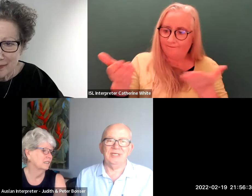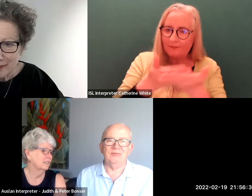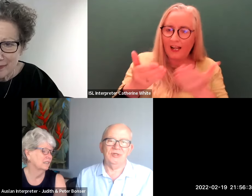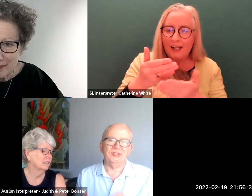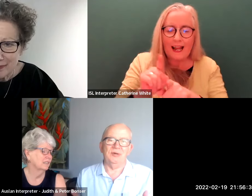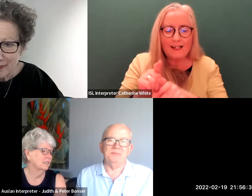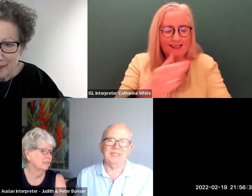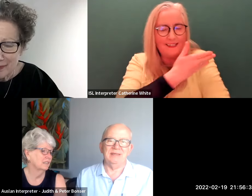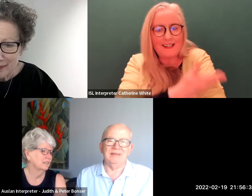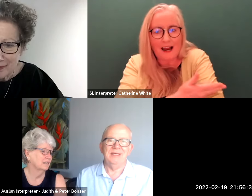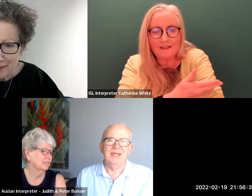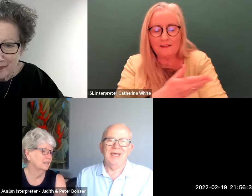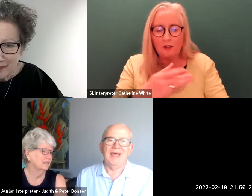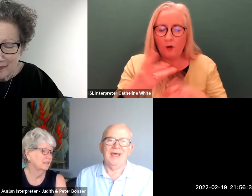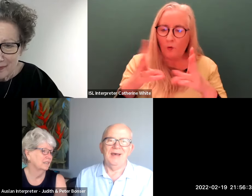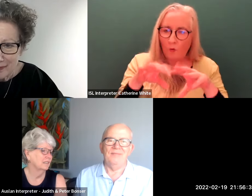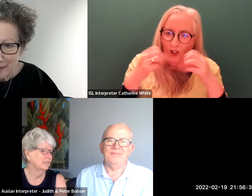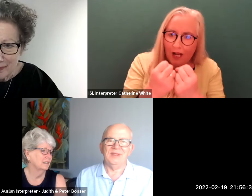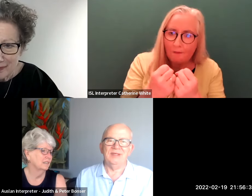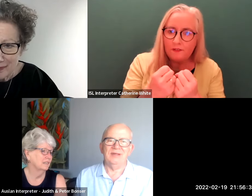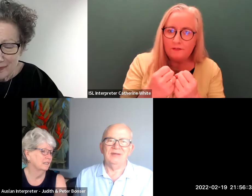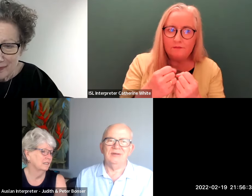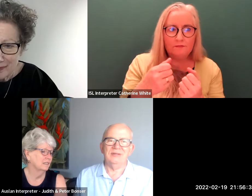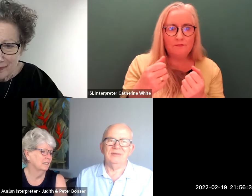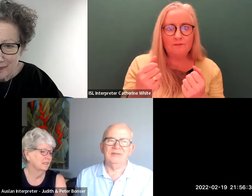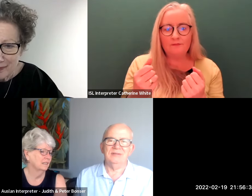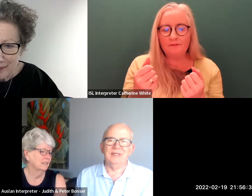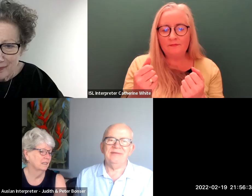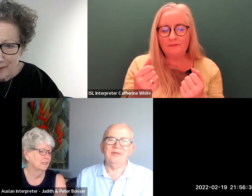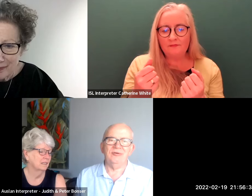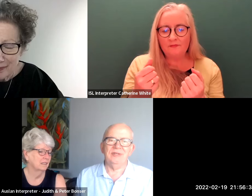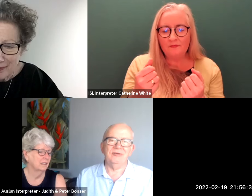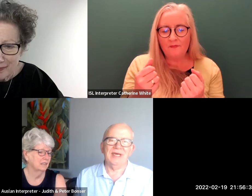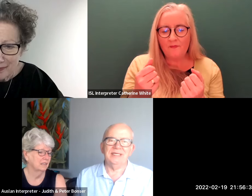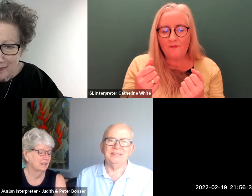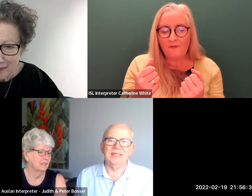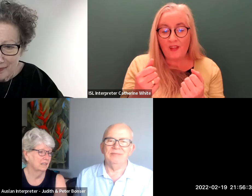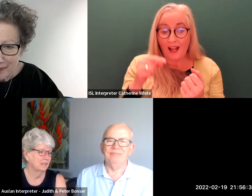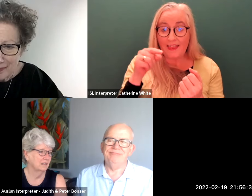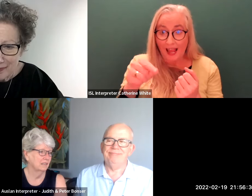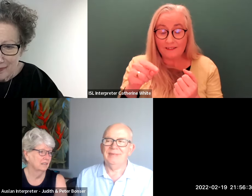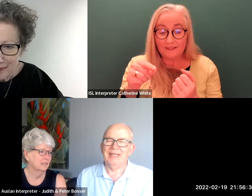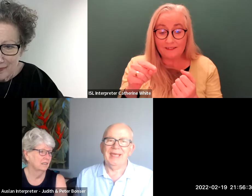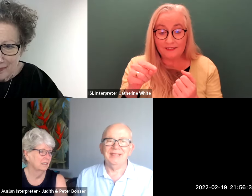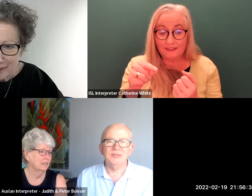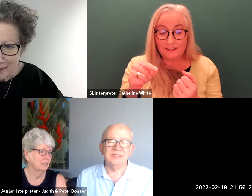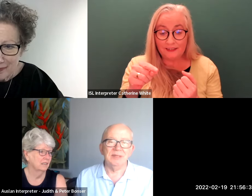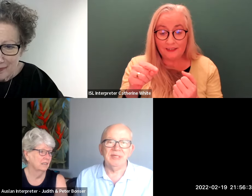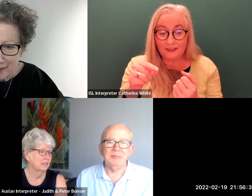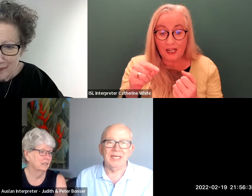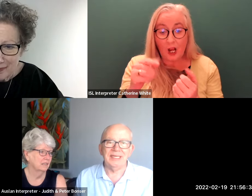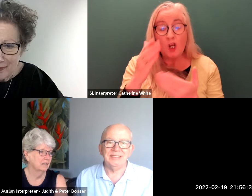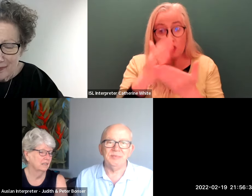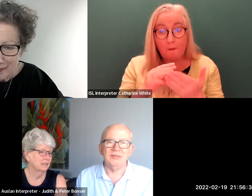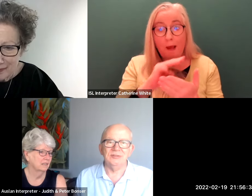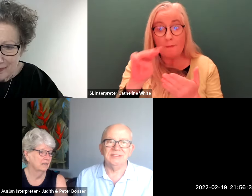work workshops and um it even created some angst with some